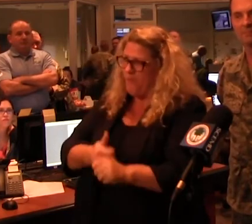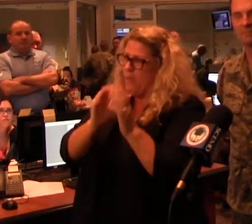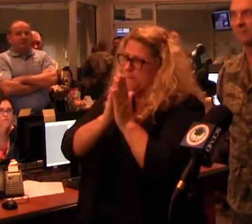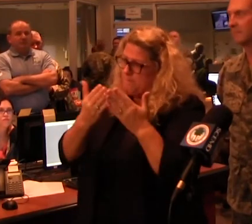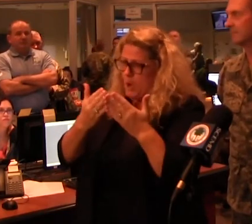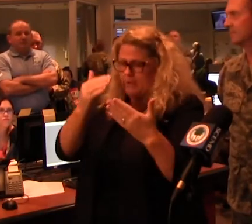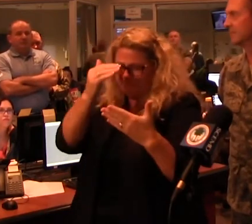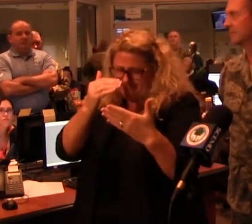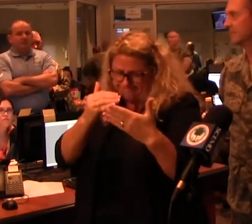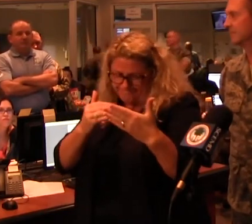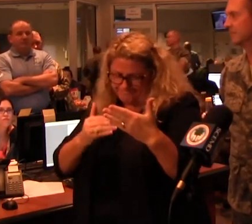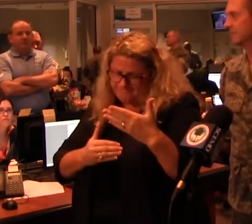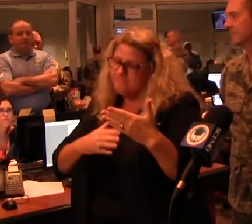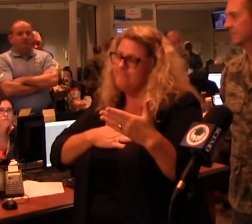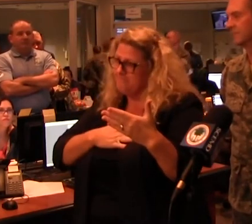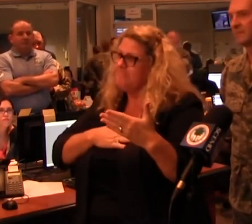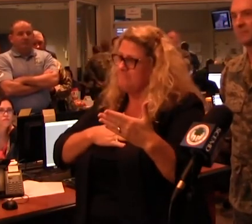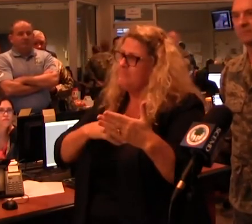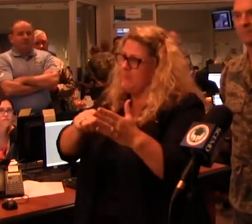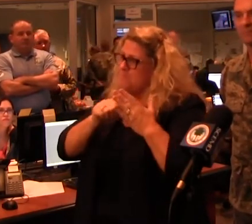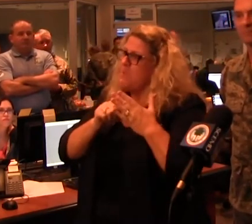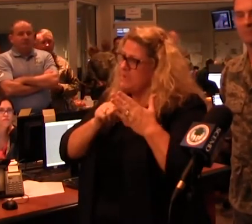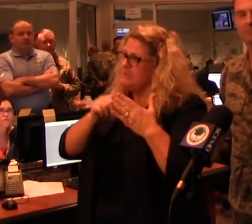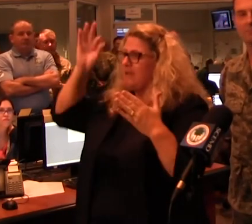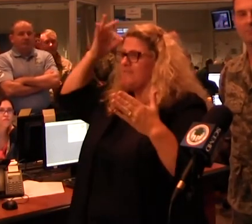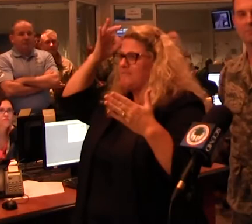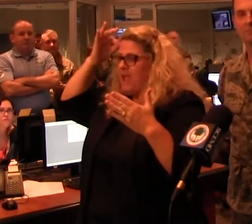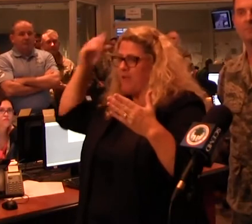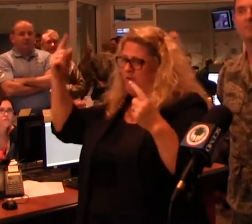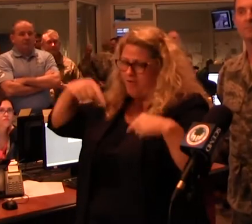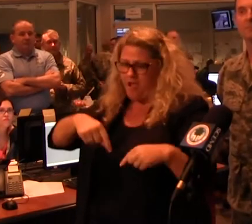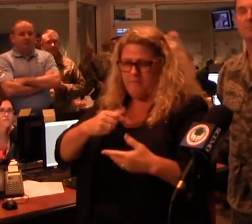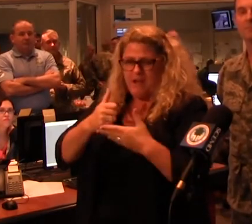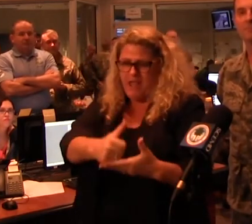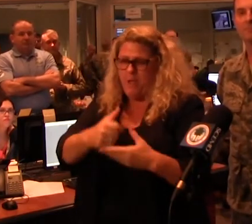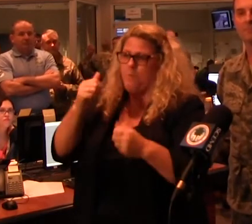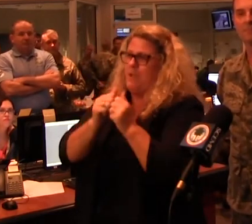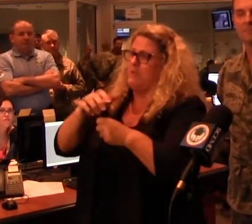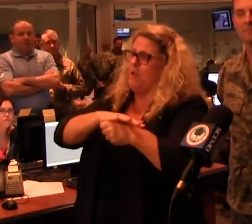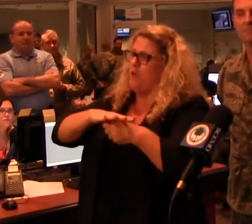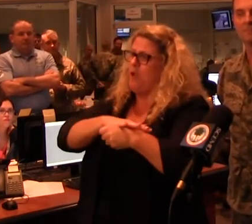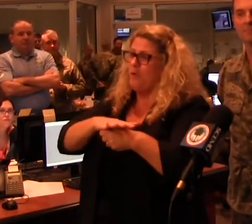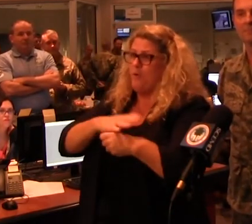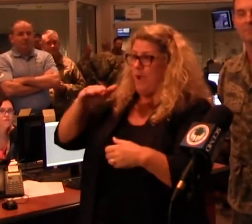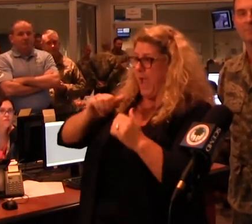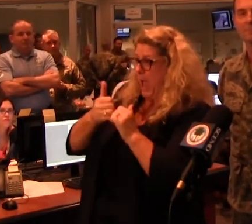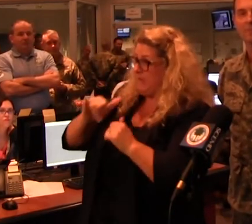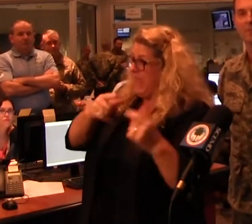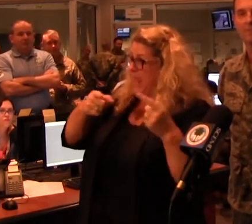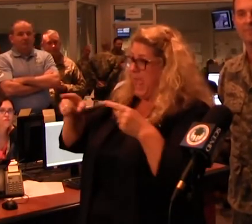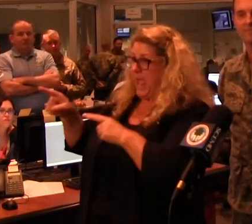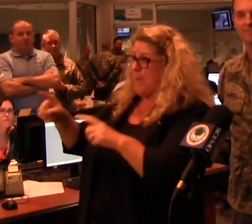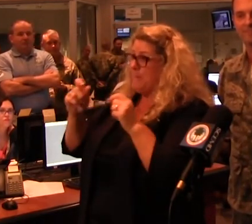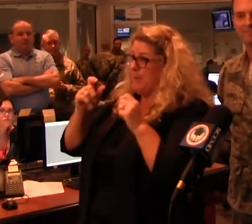national response framework and how the federal force is able to augment and help the local authorities. And only because of the close collaboration has that